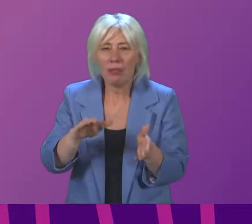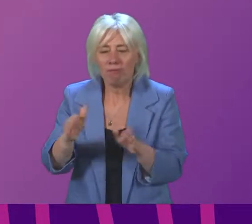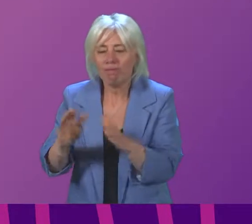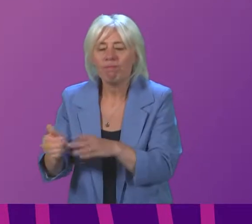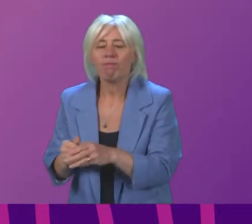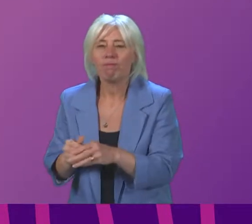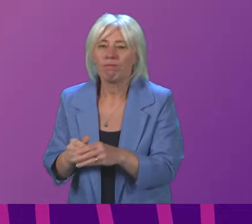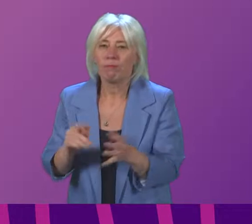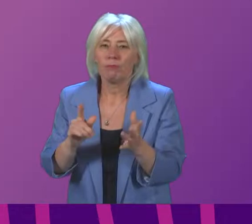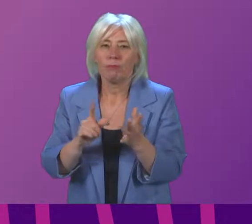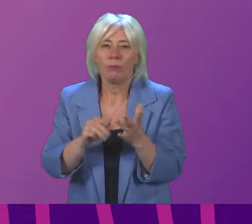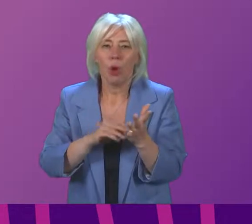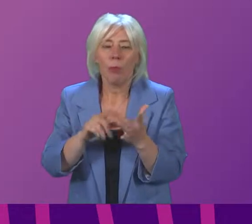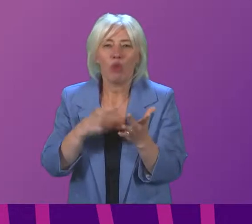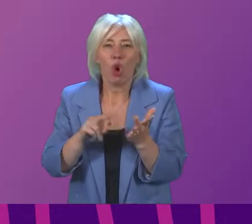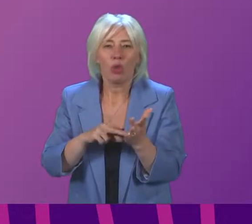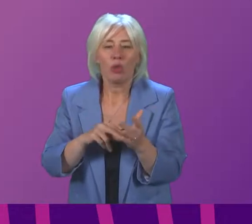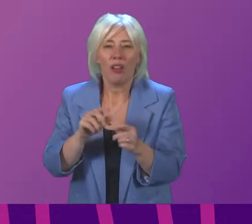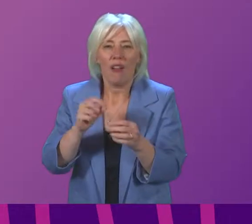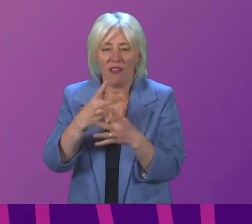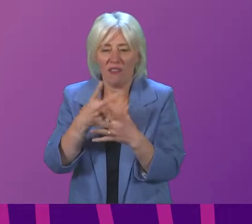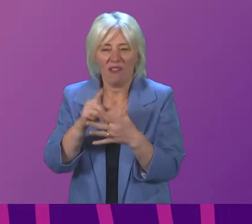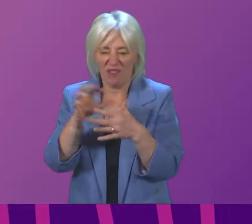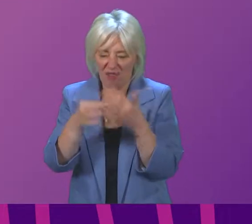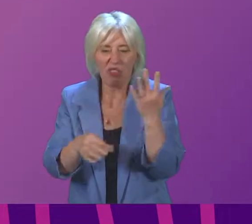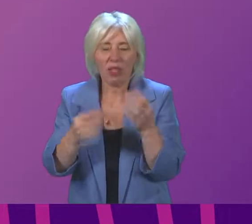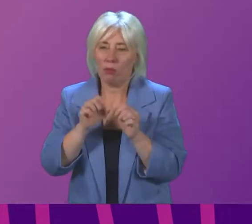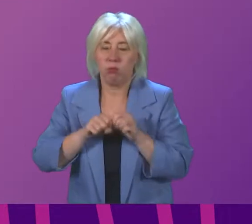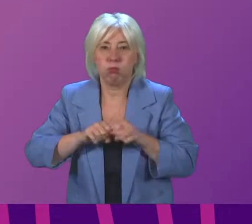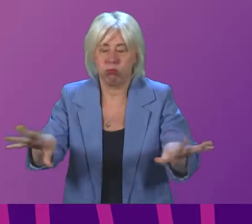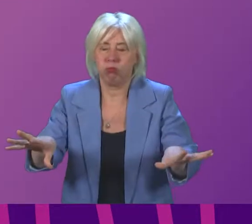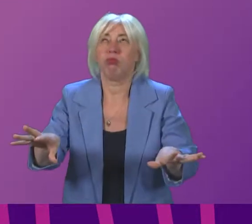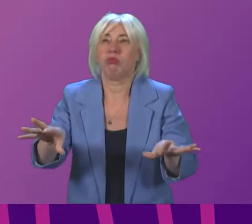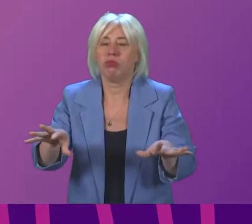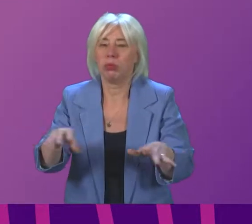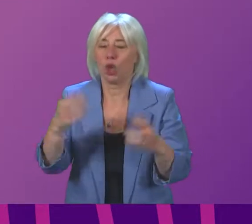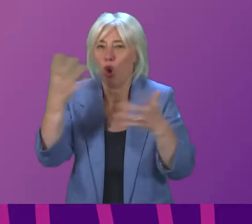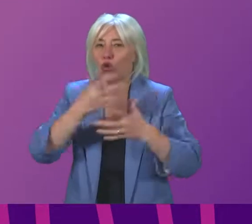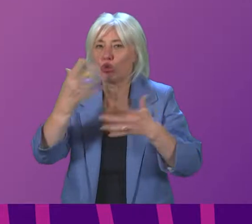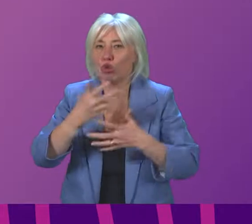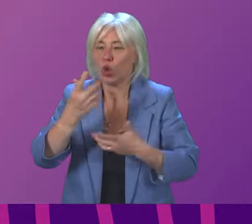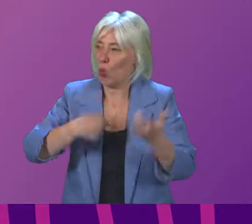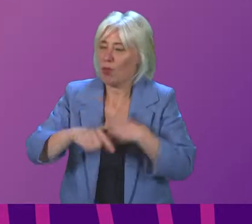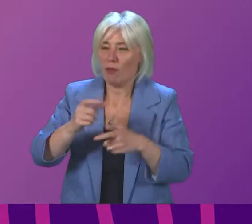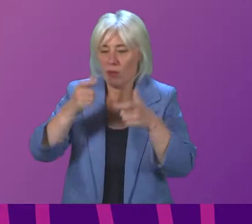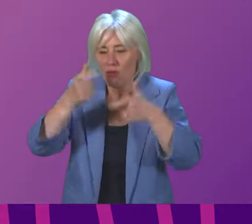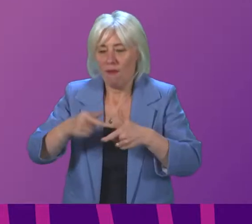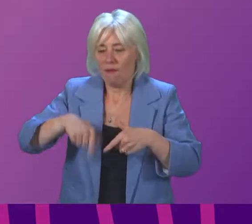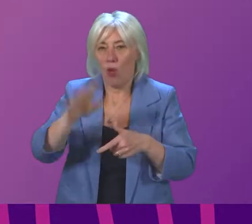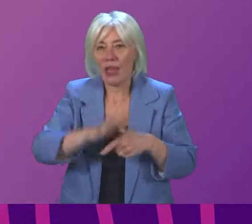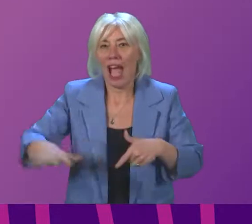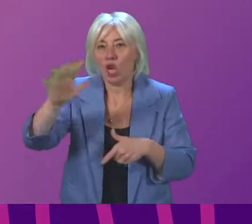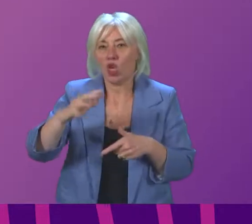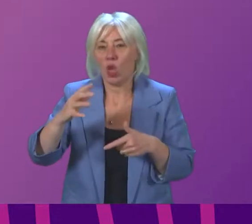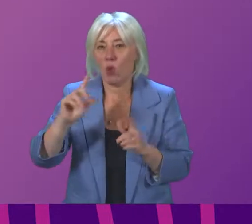of the Omicron variant is a real cause for concern, and we must be prepared as a Parliament to take the right decisions in the national interest. We may not